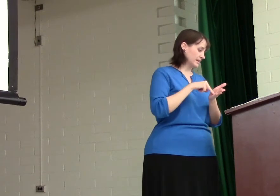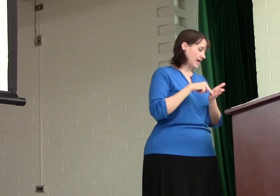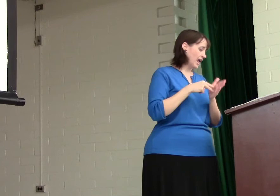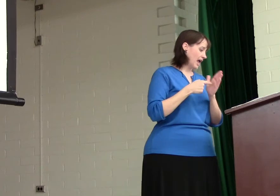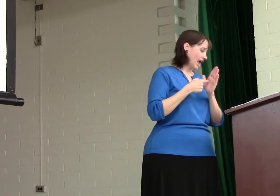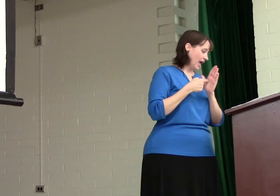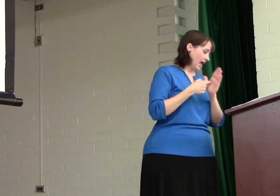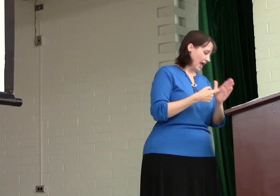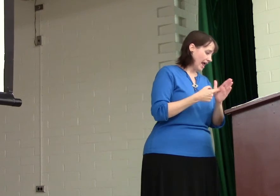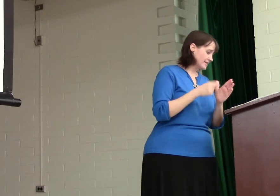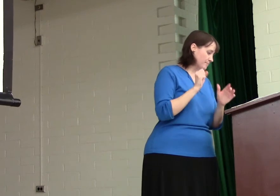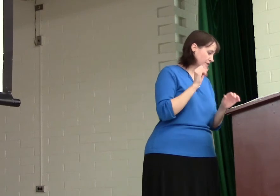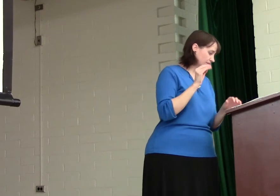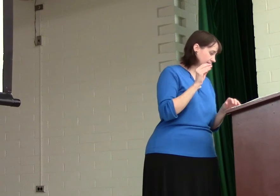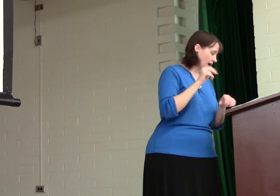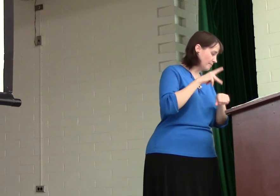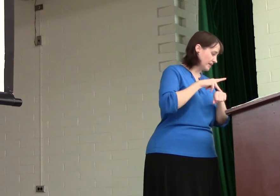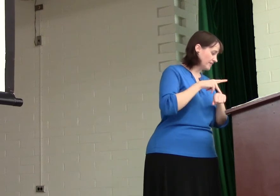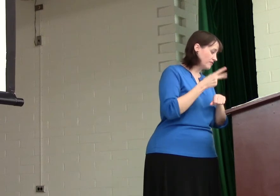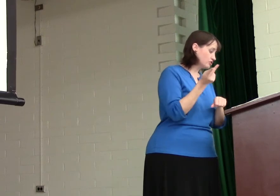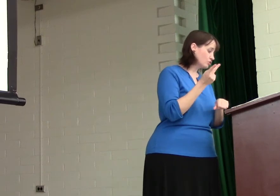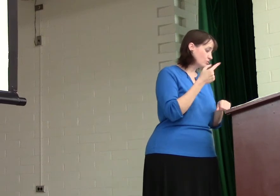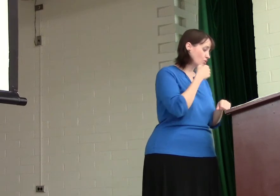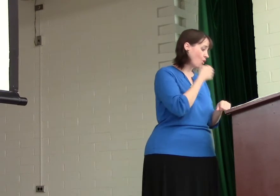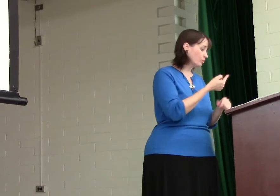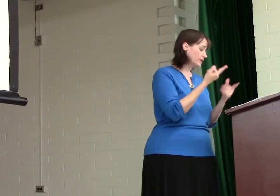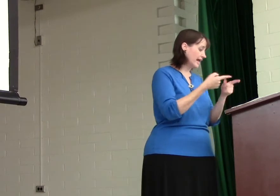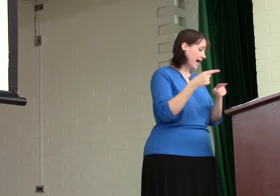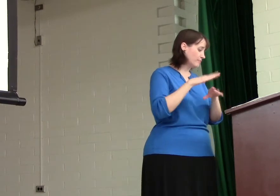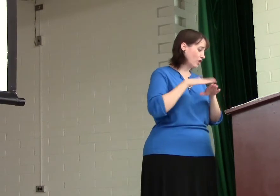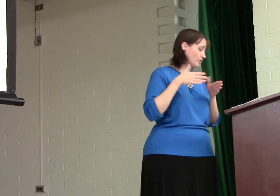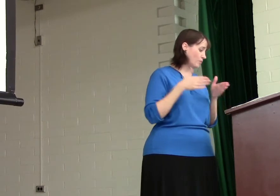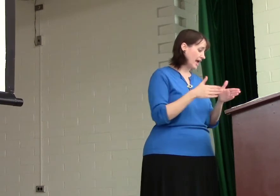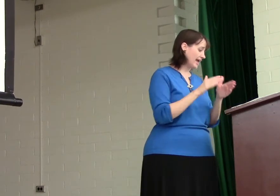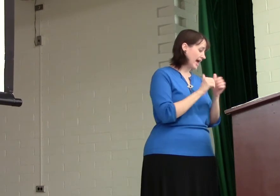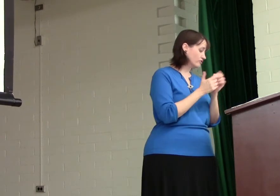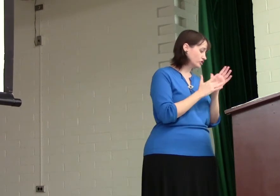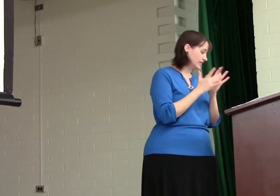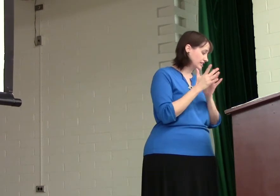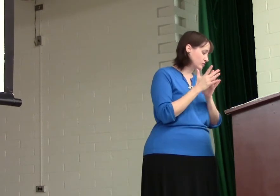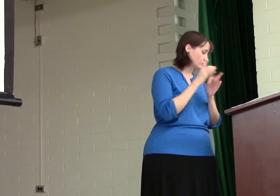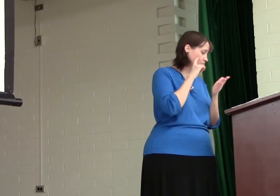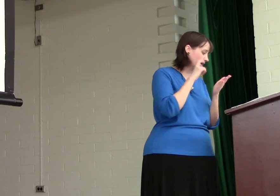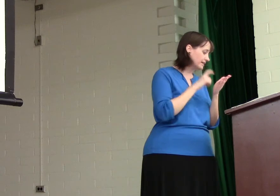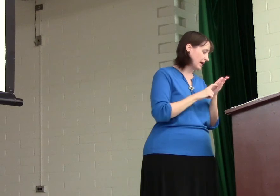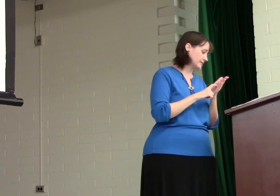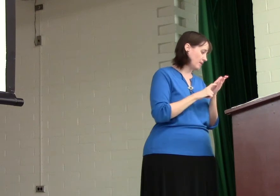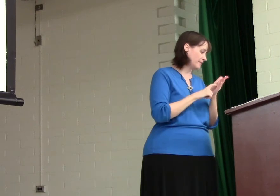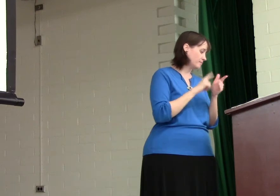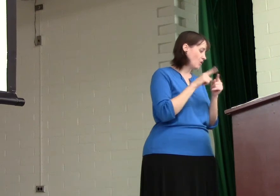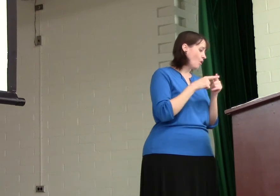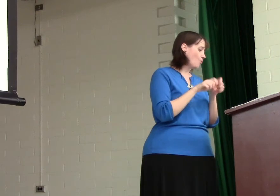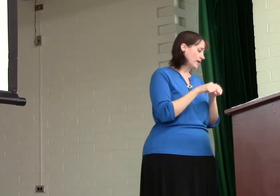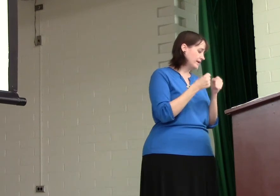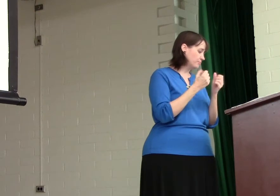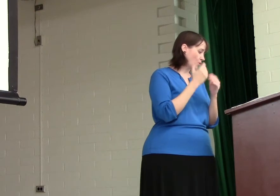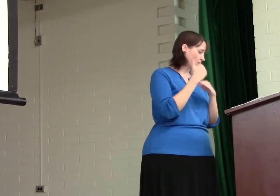and has appeared to Simon. Then the two told what had happened on the way and how Jesus was recognized by them when he broke